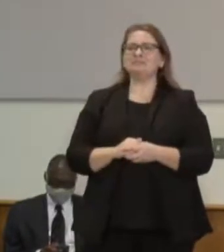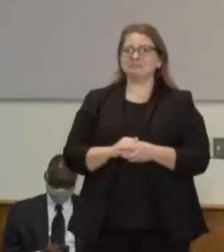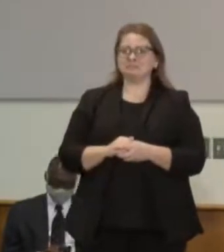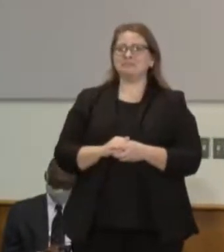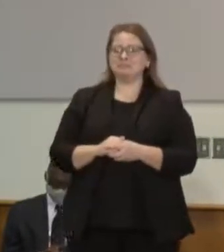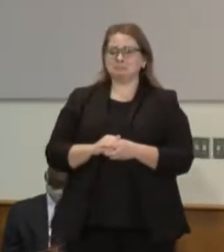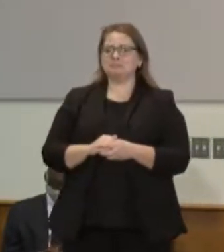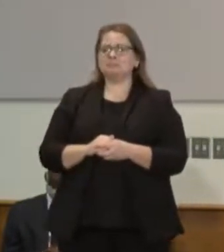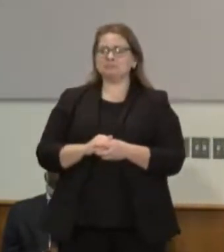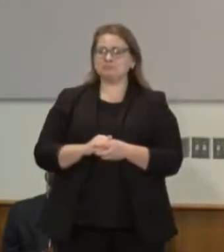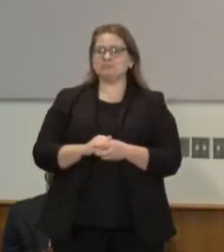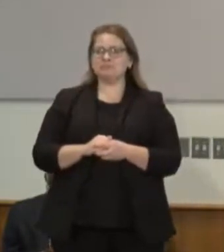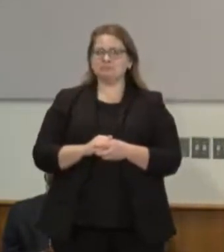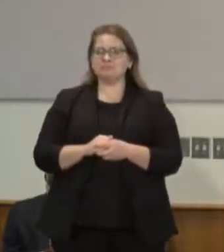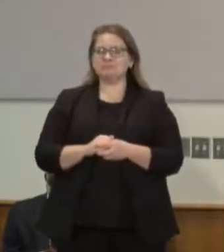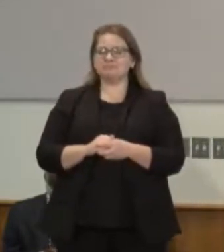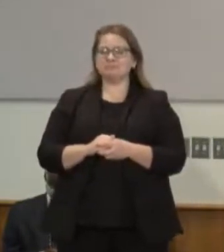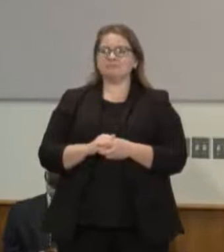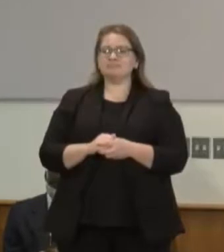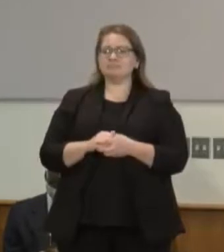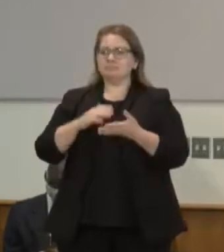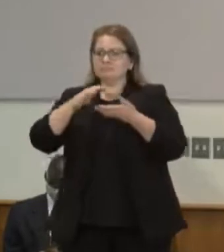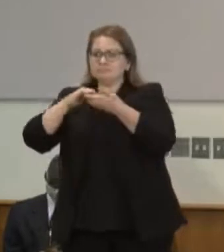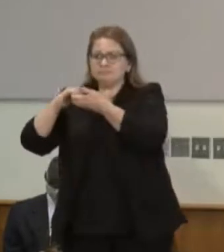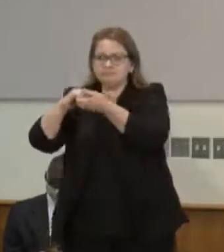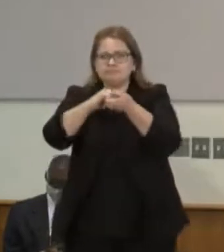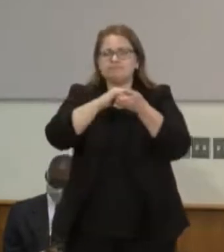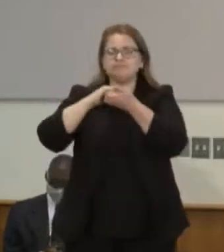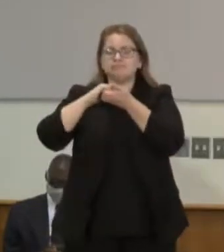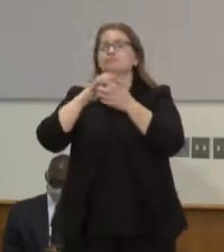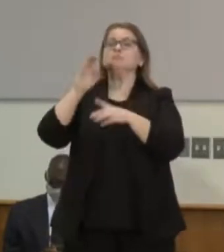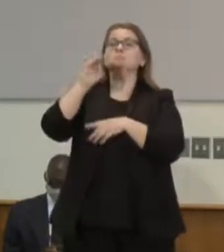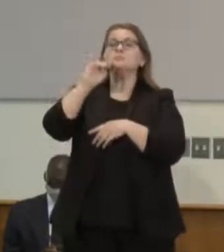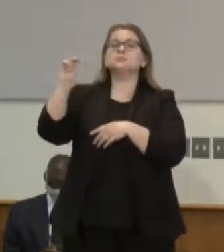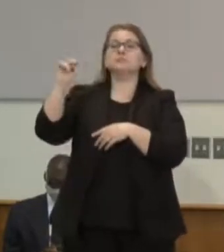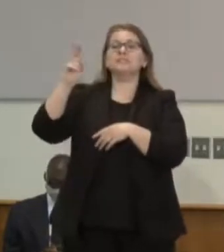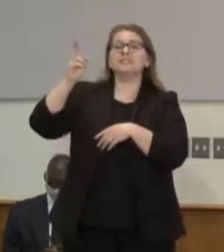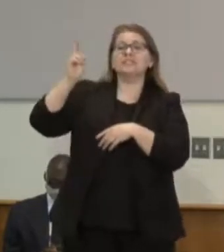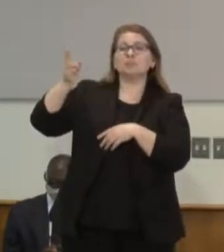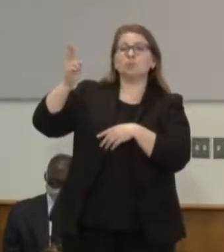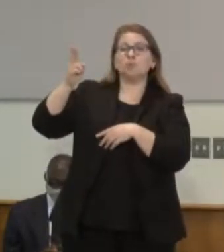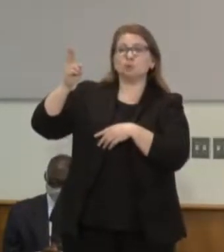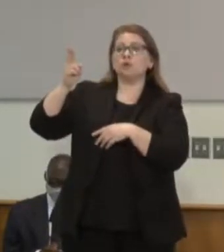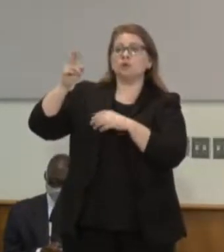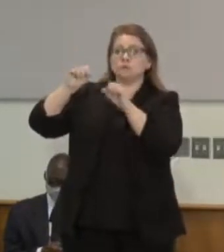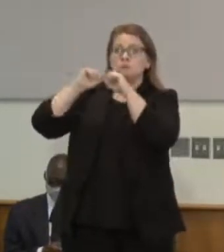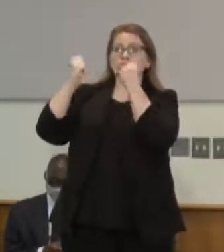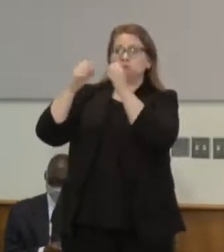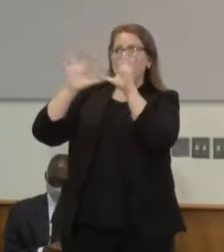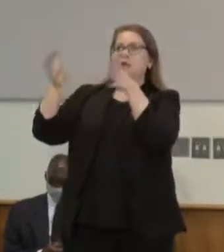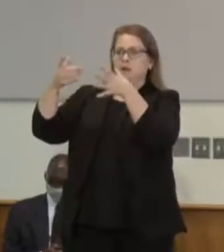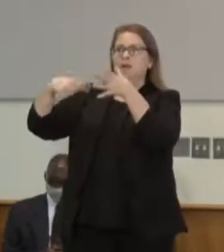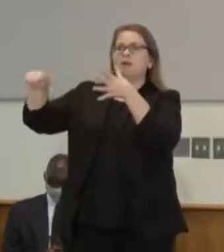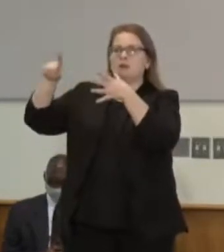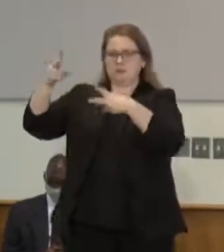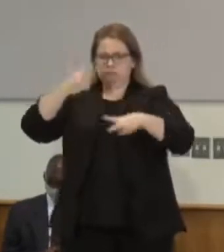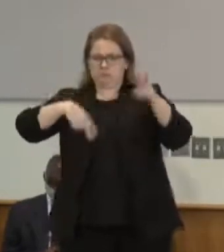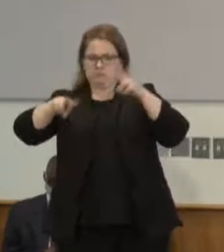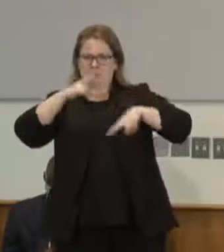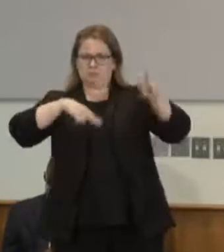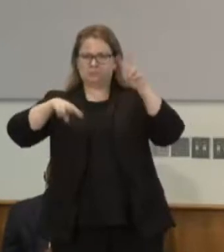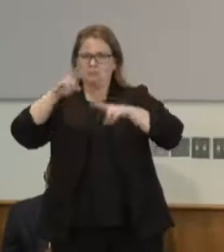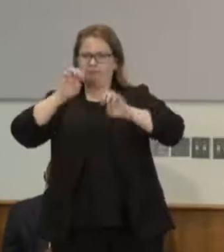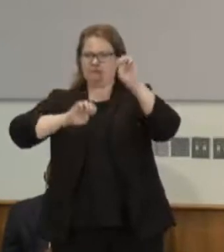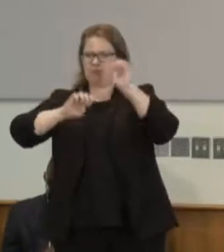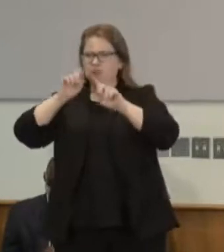in partnership with the Minnesota Historical Society we need to evaluate and re-evaluate what is displayed